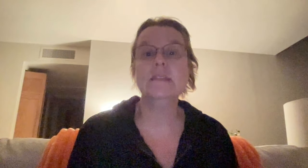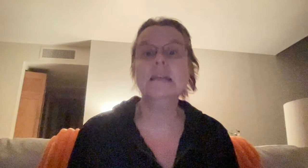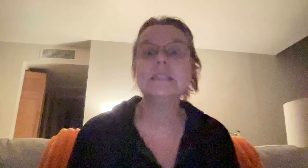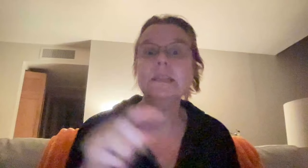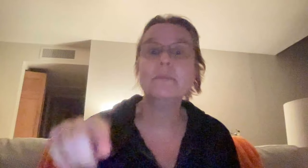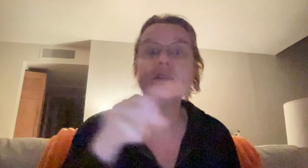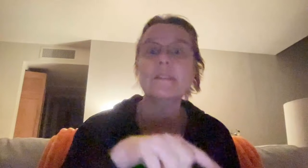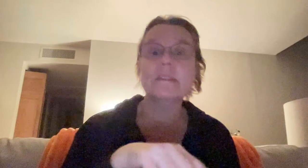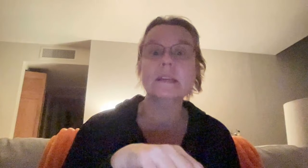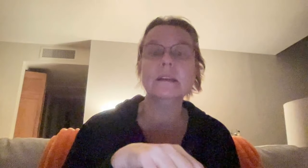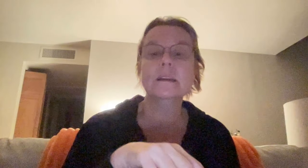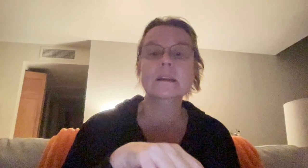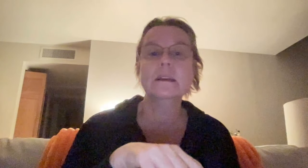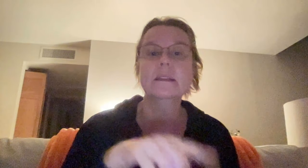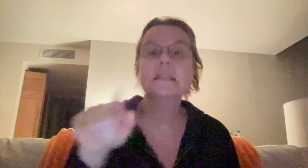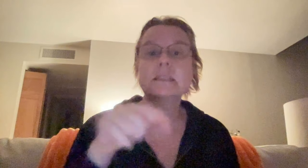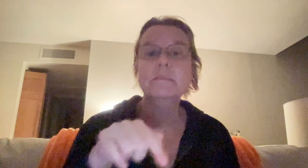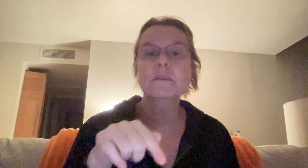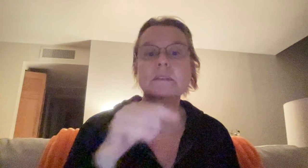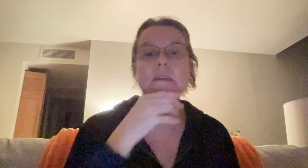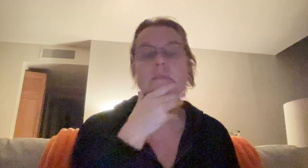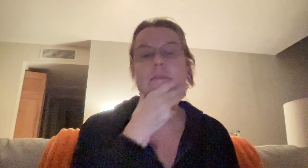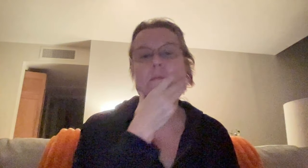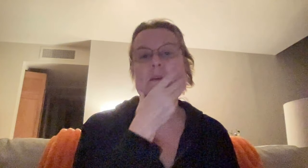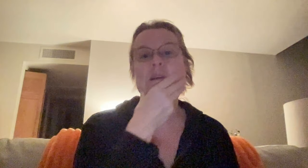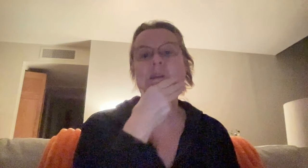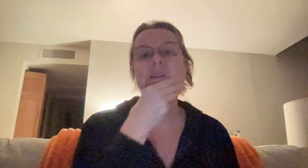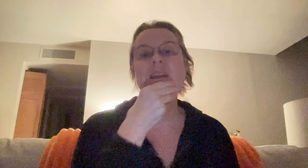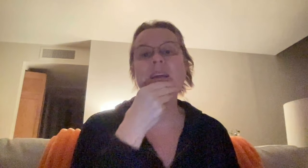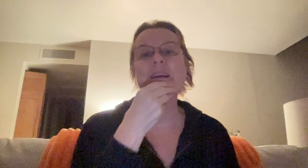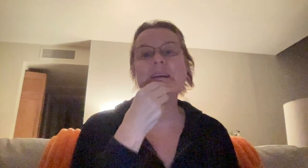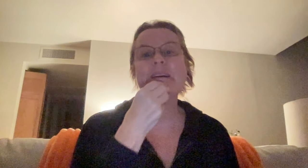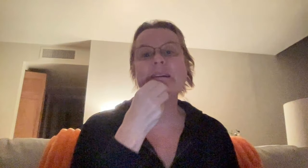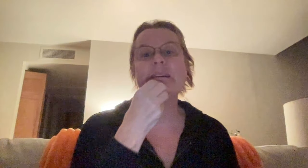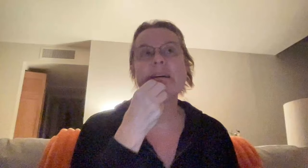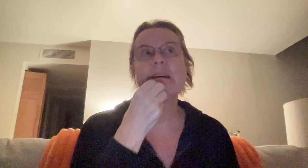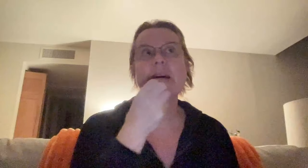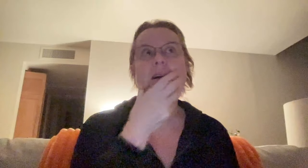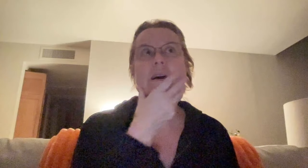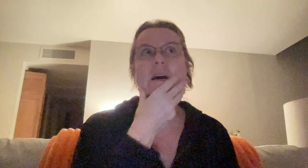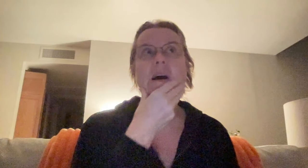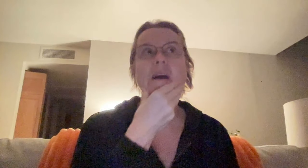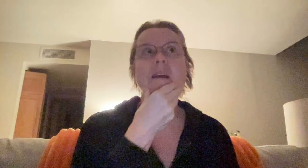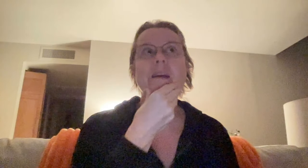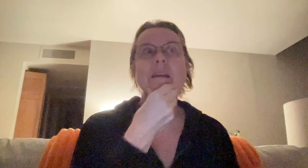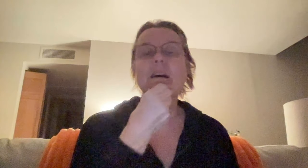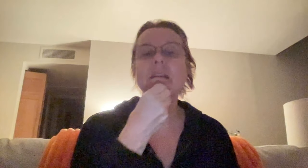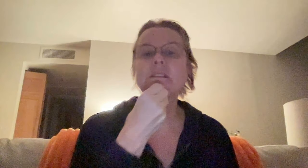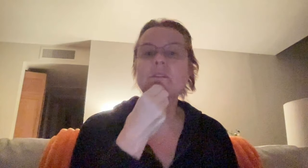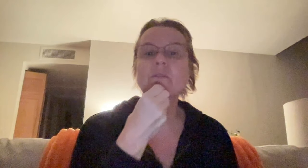And that's the important thing. That's the important thing. Like, yeah, so